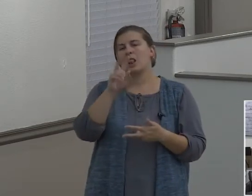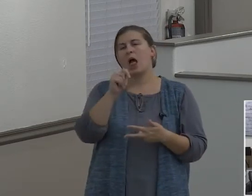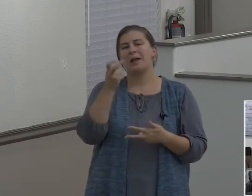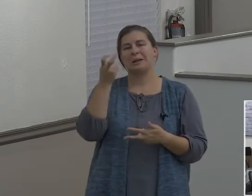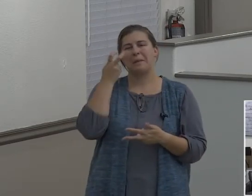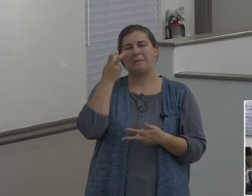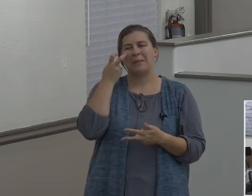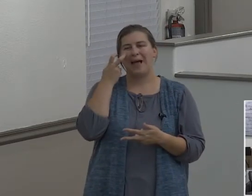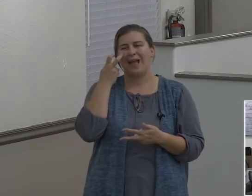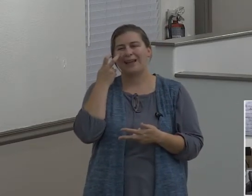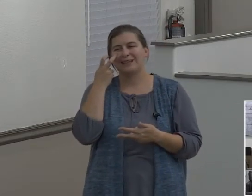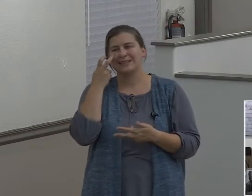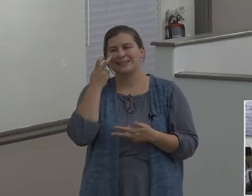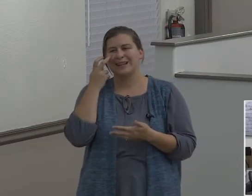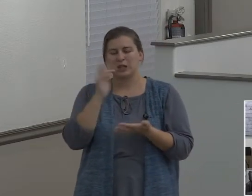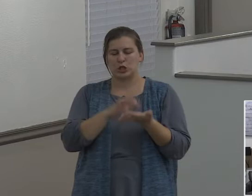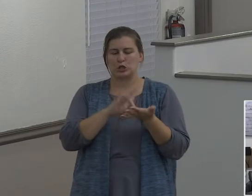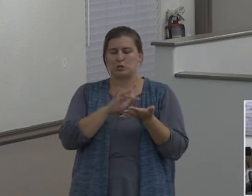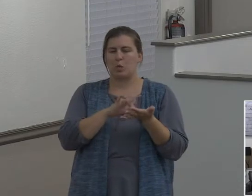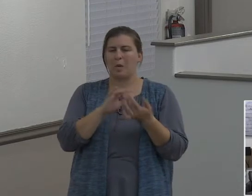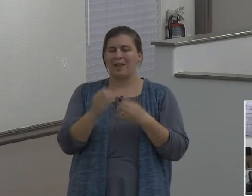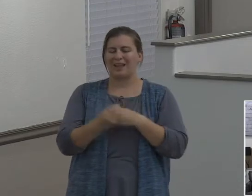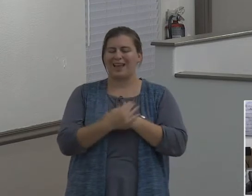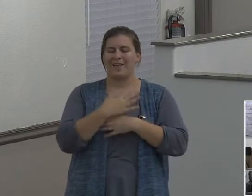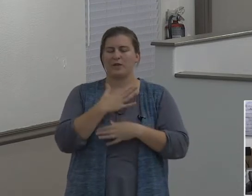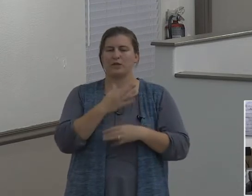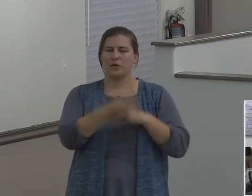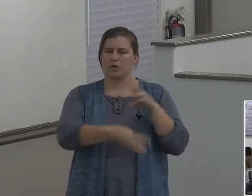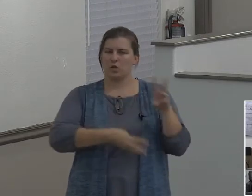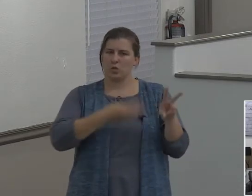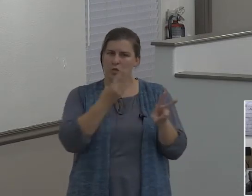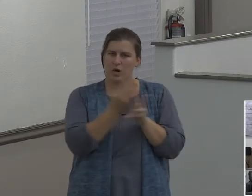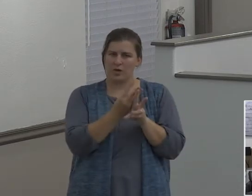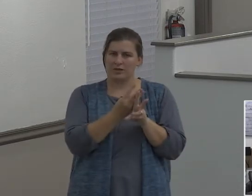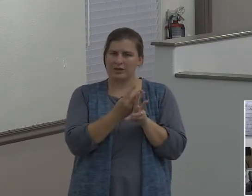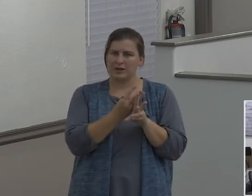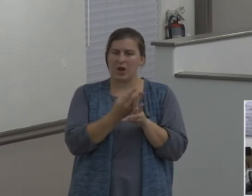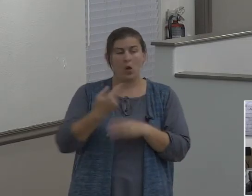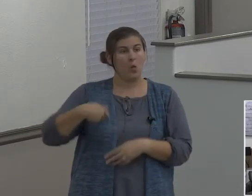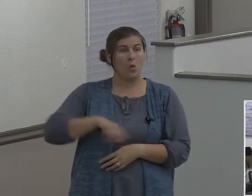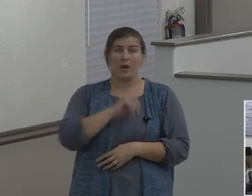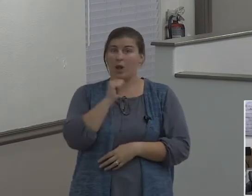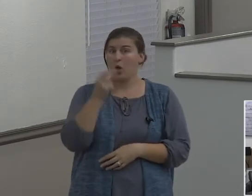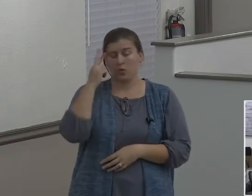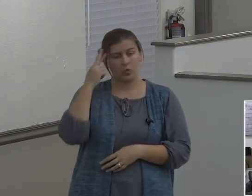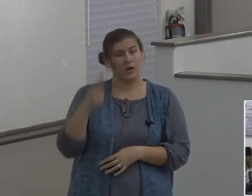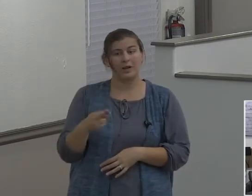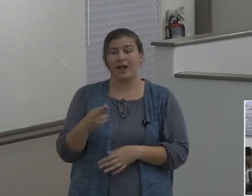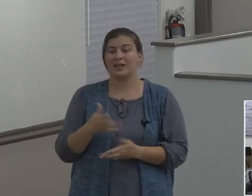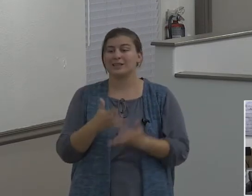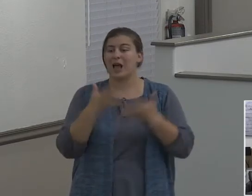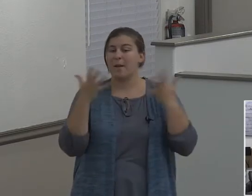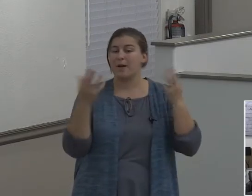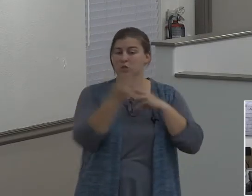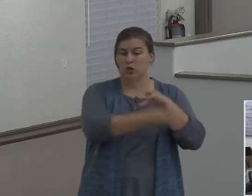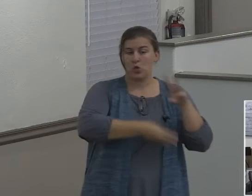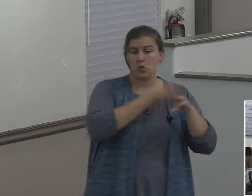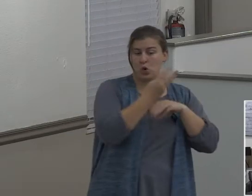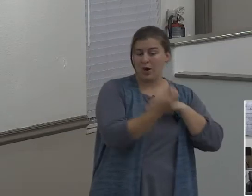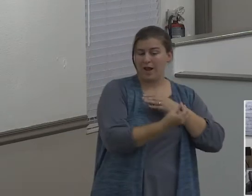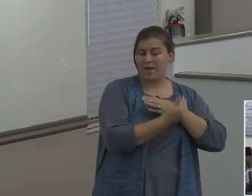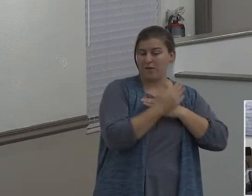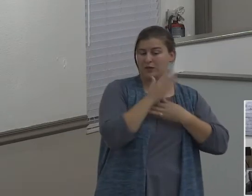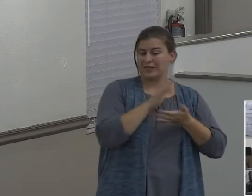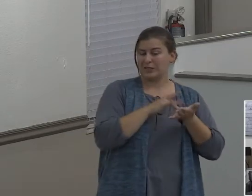worldliness. You know, we don't realize how worldliness deceives and spoils us and ruins us. You